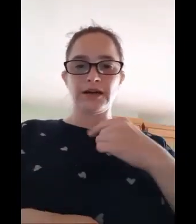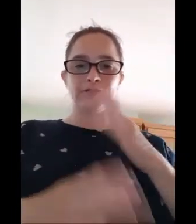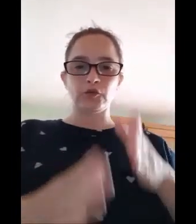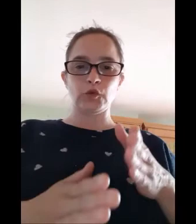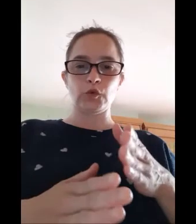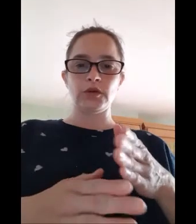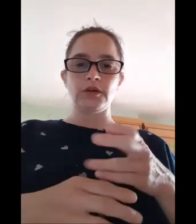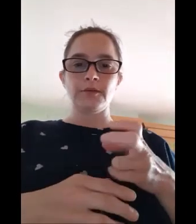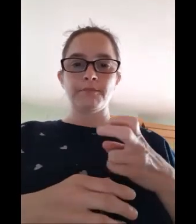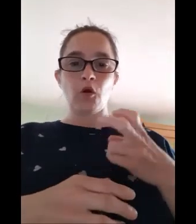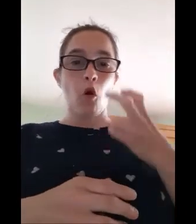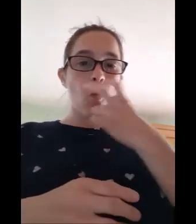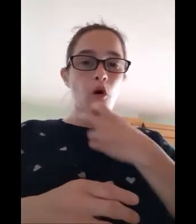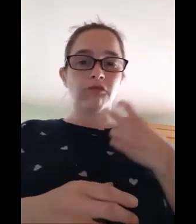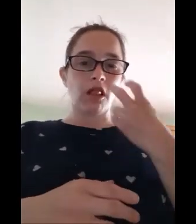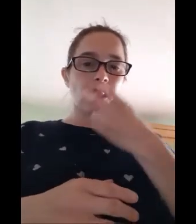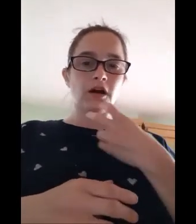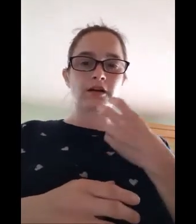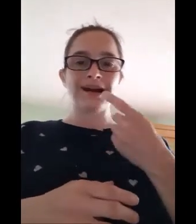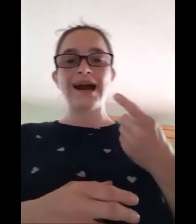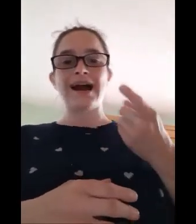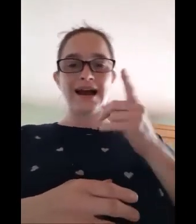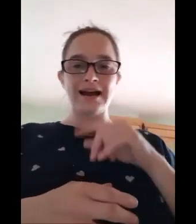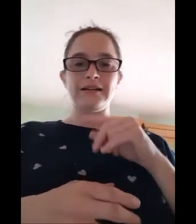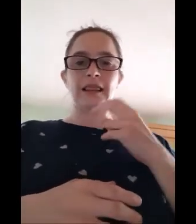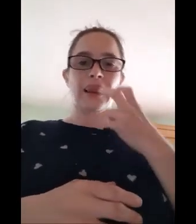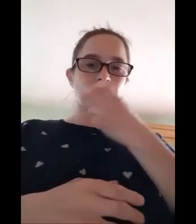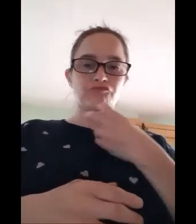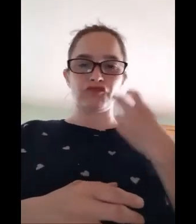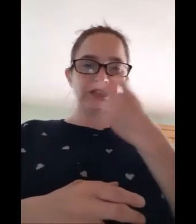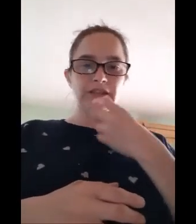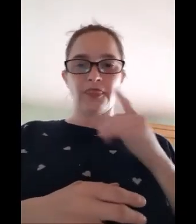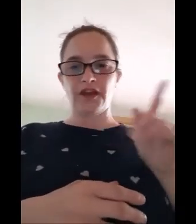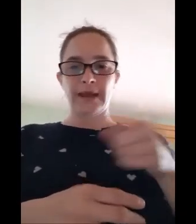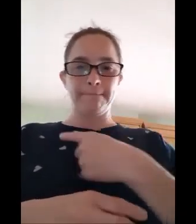had to oral, and live with them.